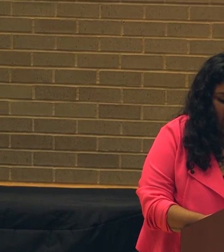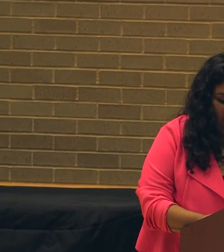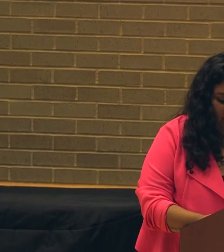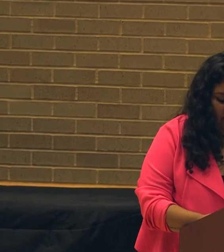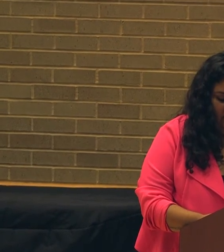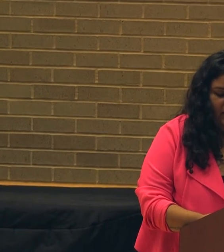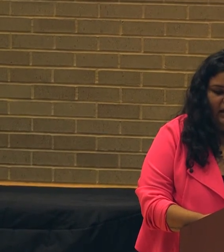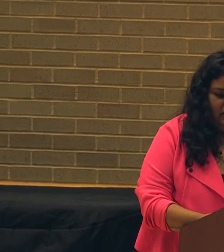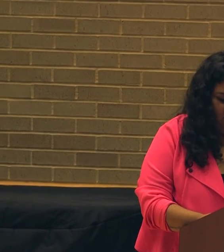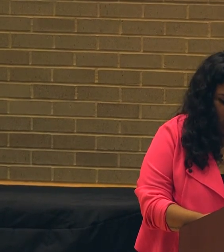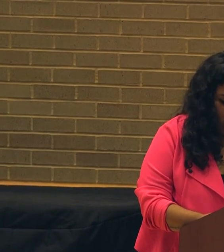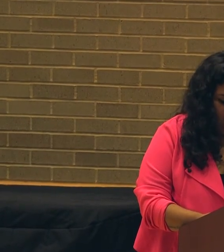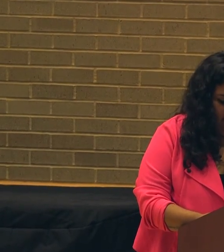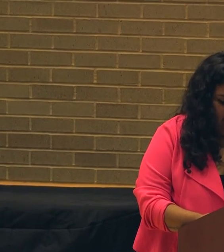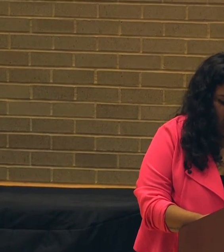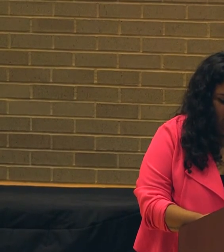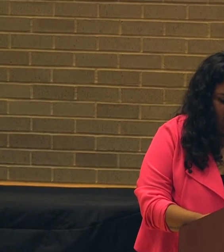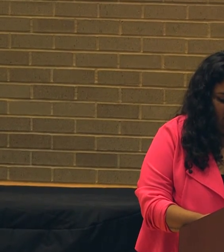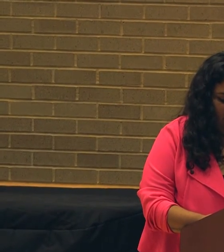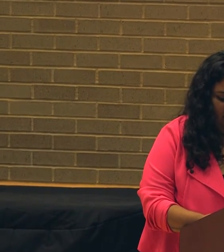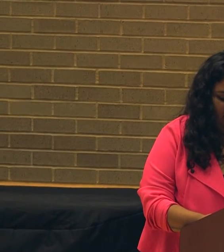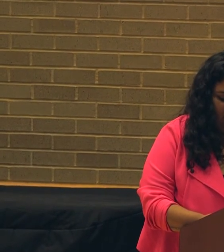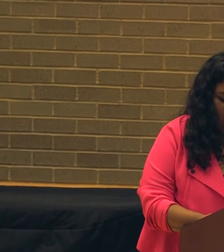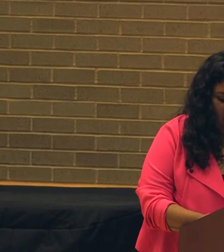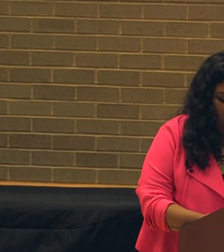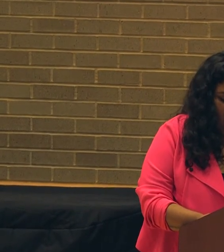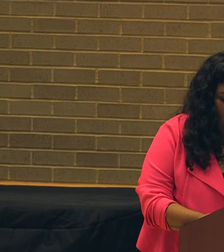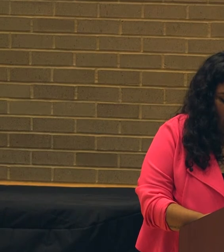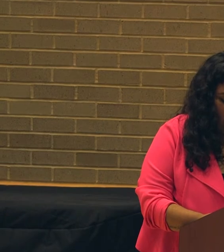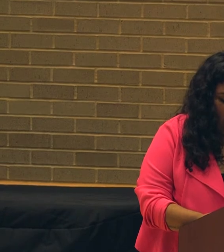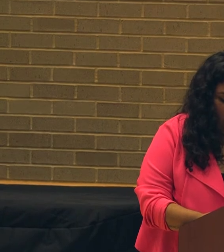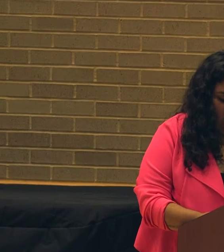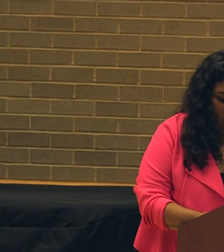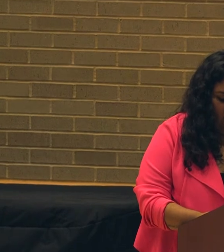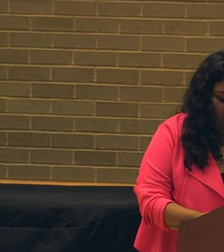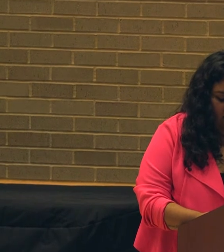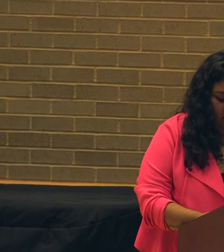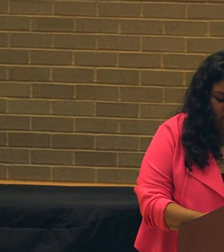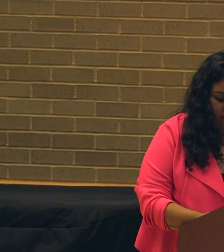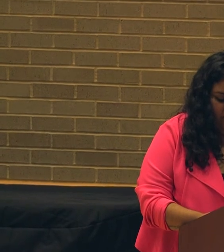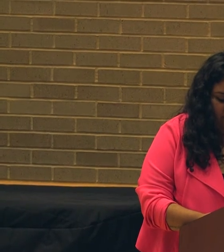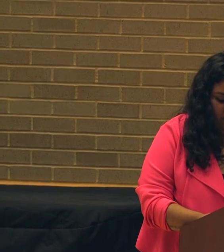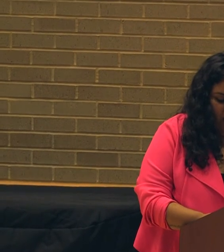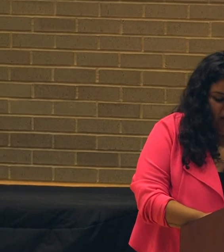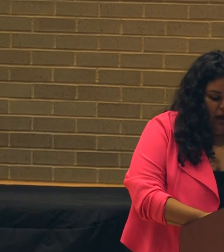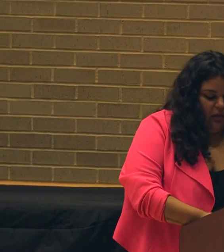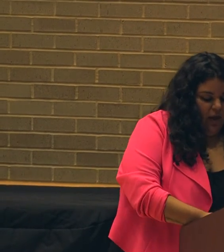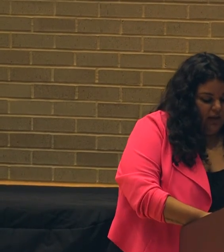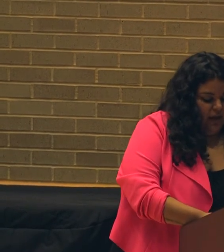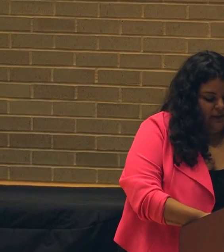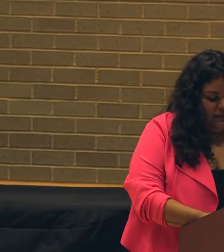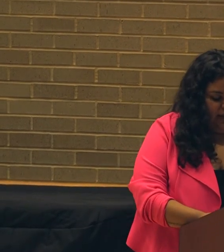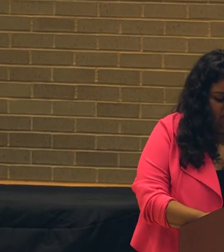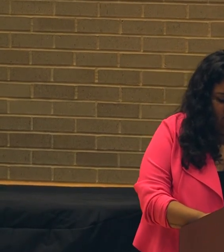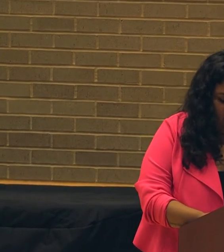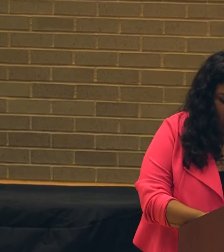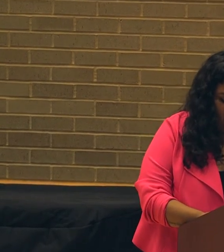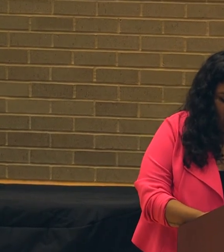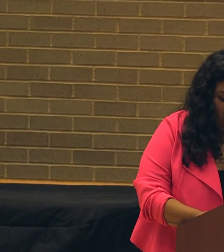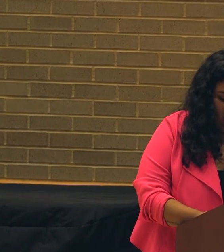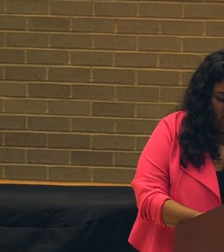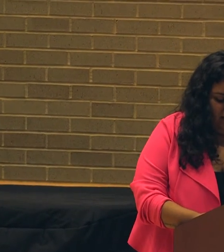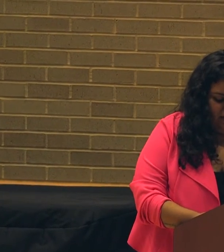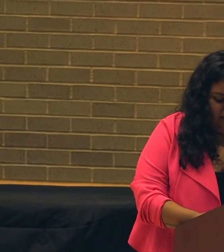Occupy stolen land, the ancestral lands of the Atacapa Ishak and the Karankawa people, and recognize native